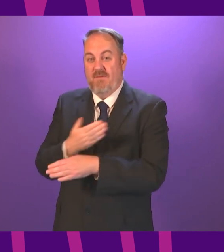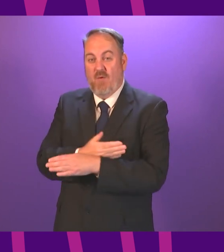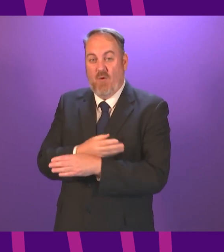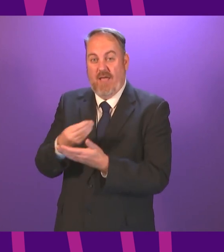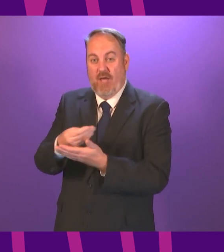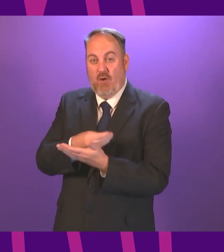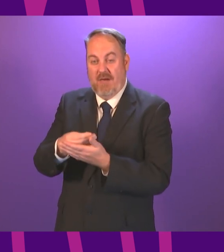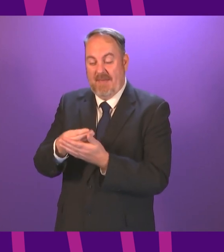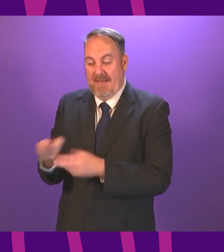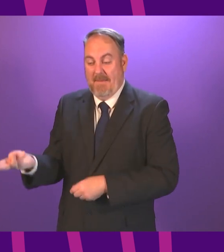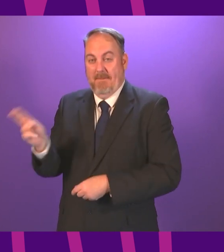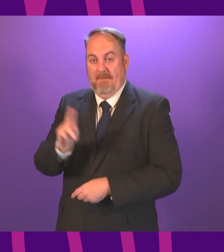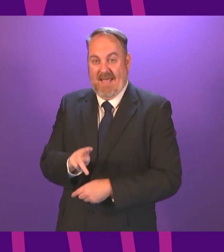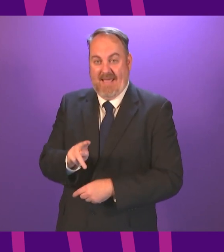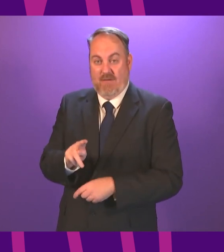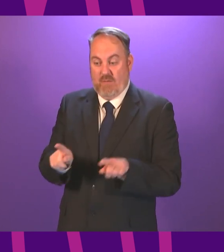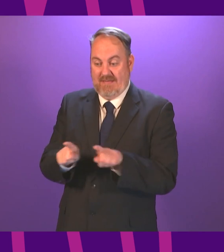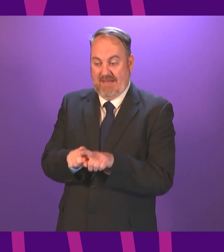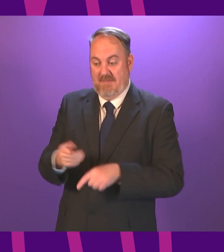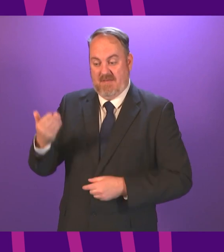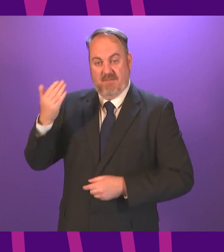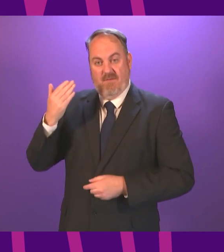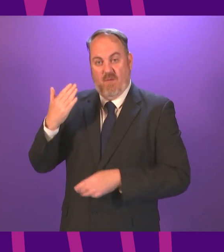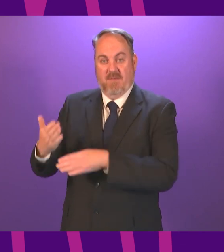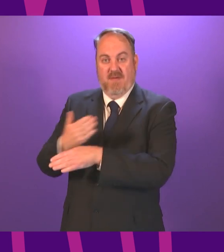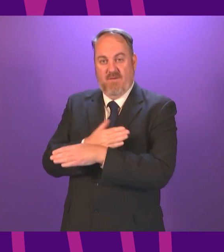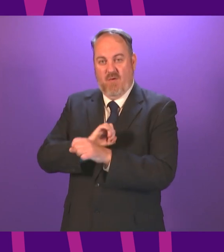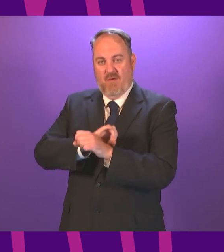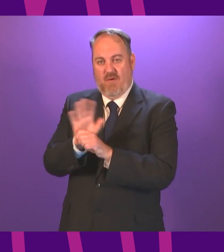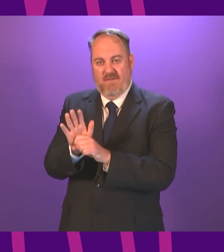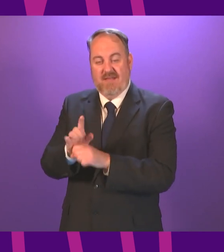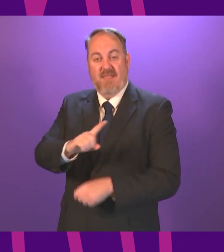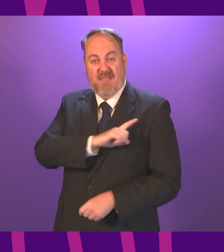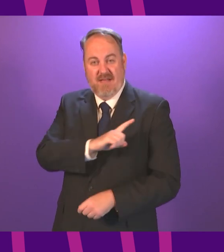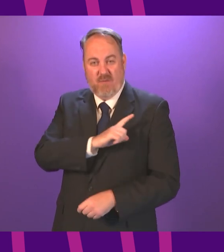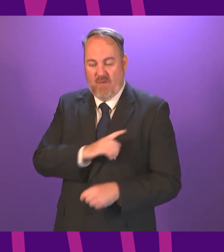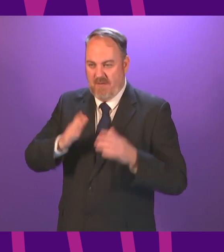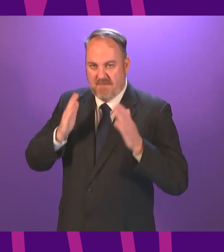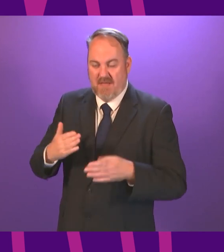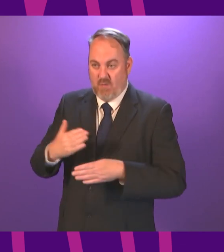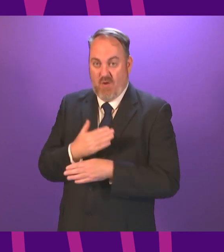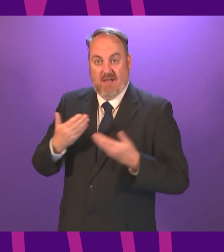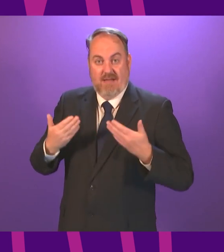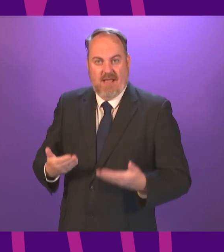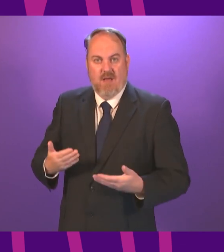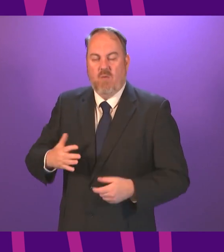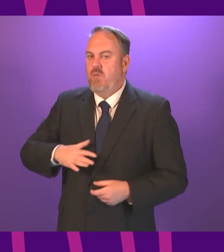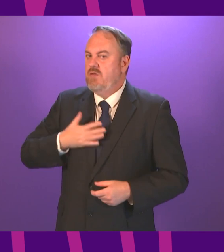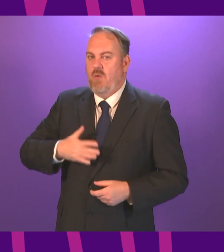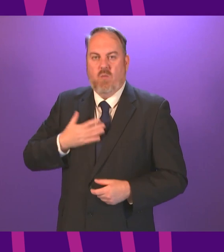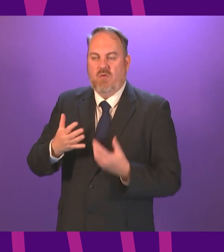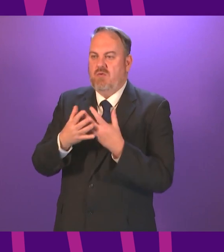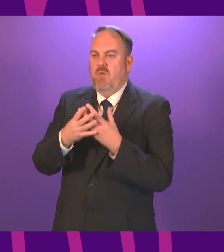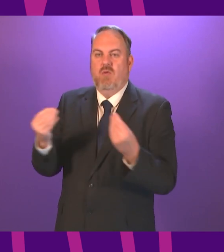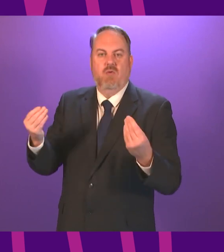plans must be put in place now to protect and grow our nation we cannot afford to end up with a lost COVID generation